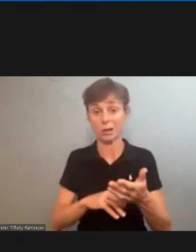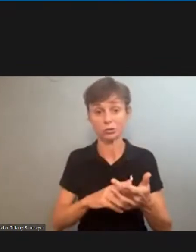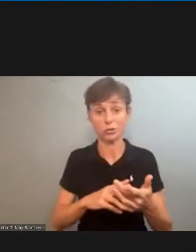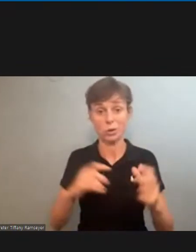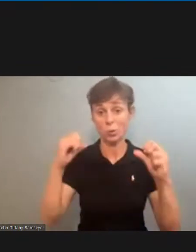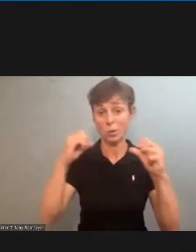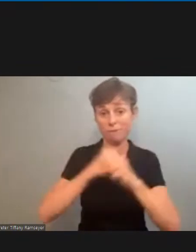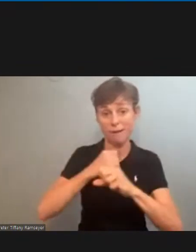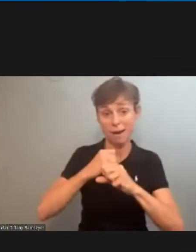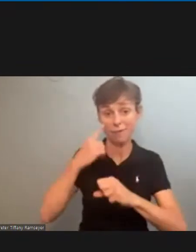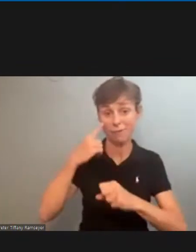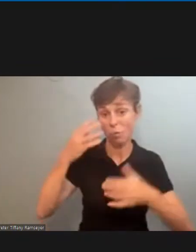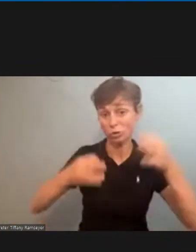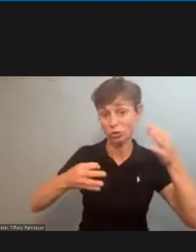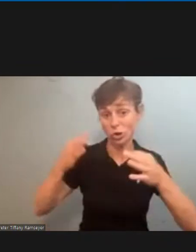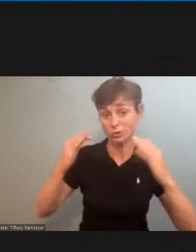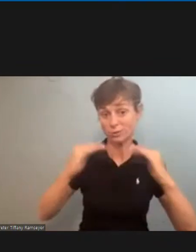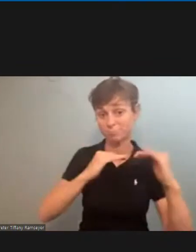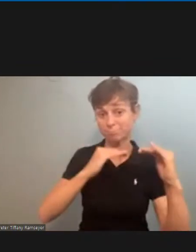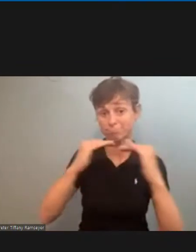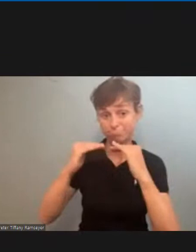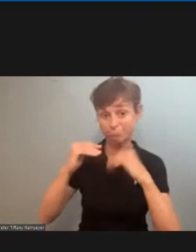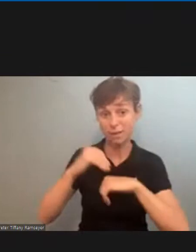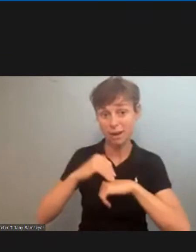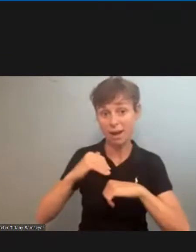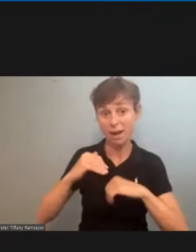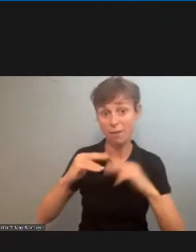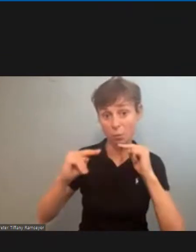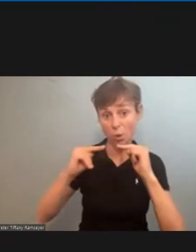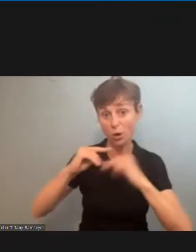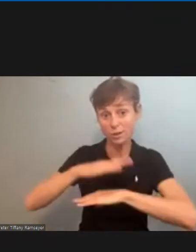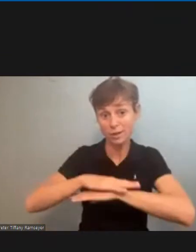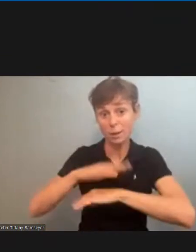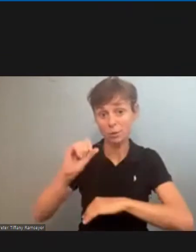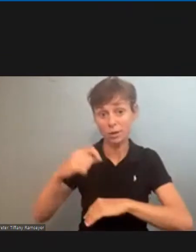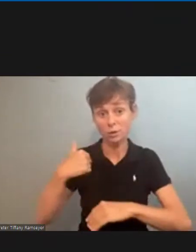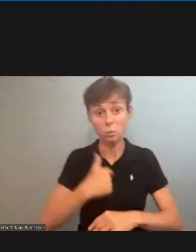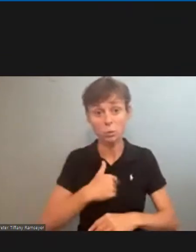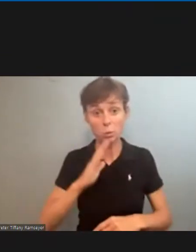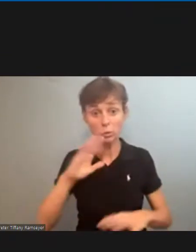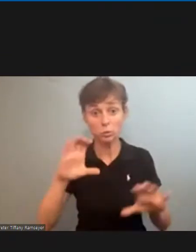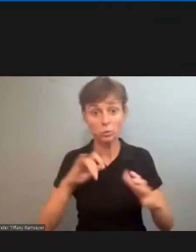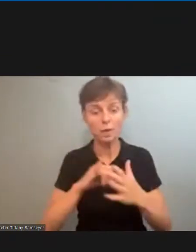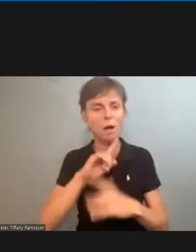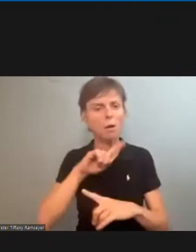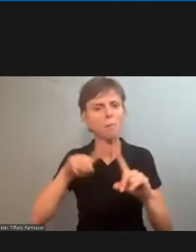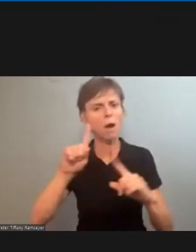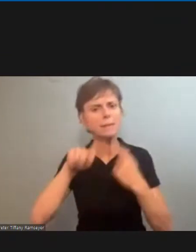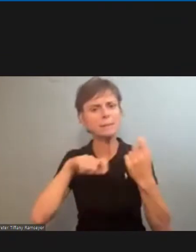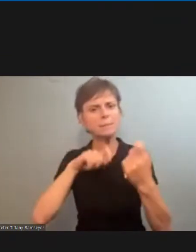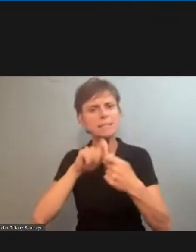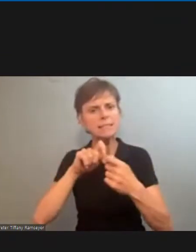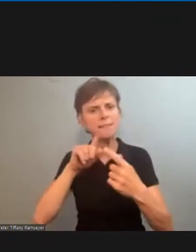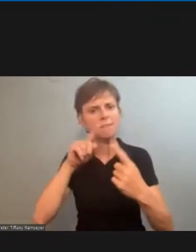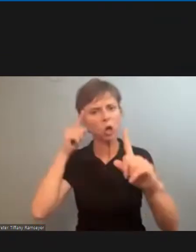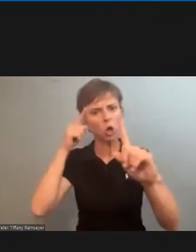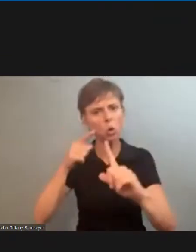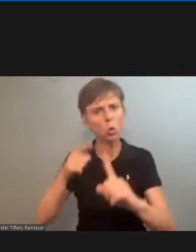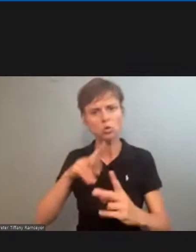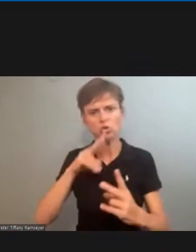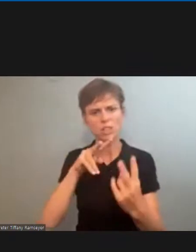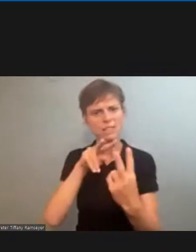at the bargaining table we will be doing but in terms of the specific goals i've kind of narrowed it down to two